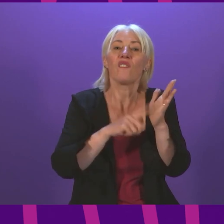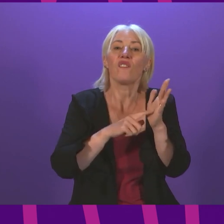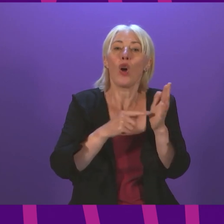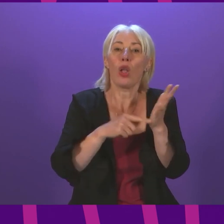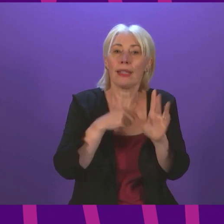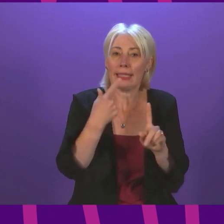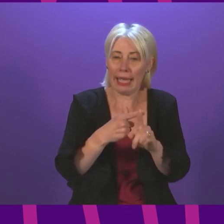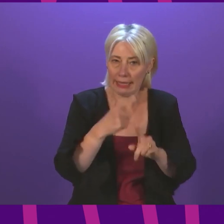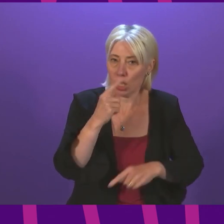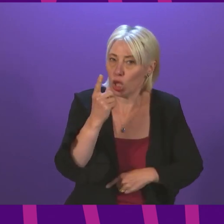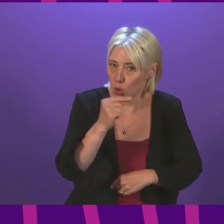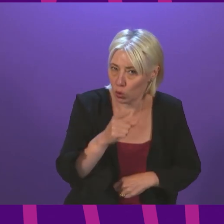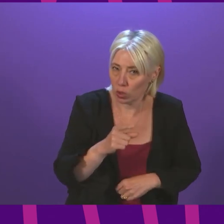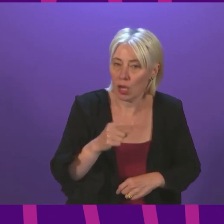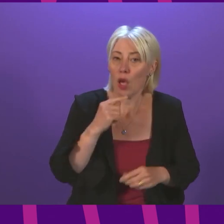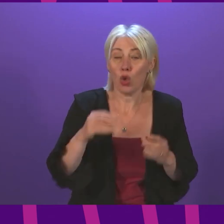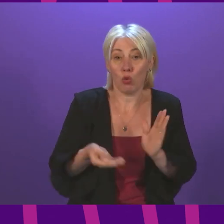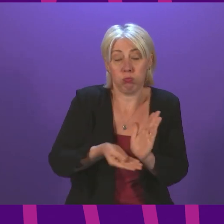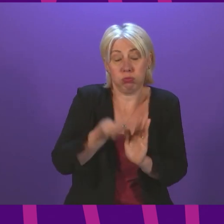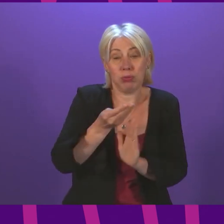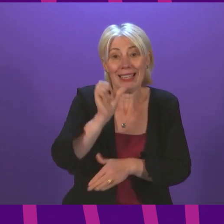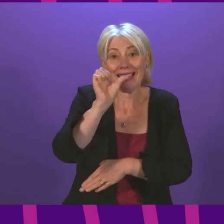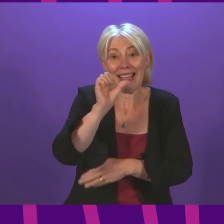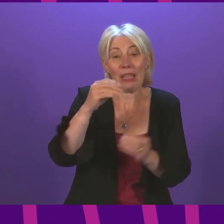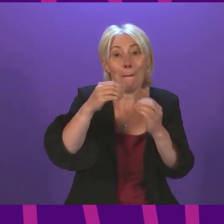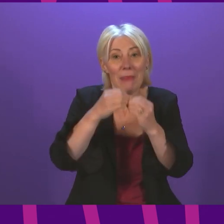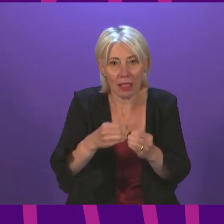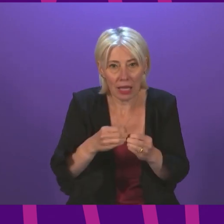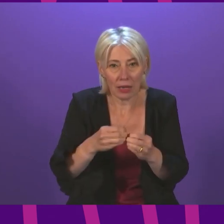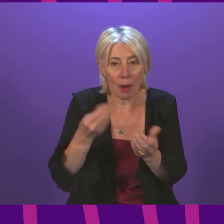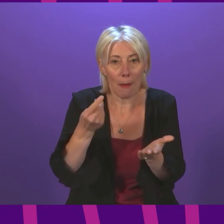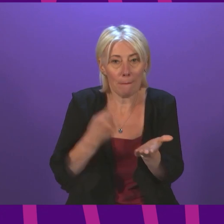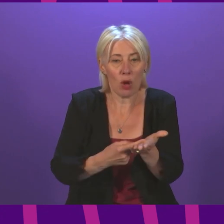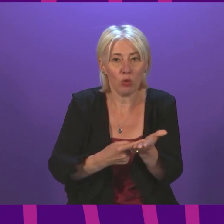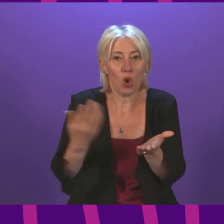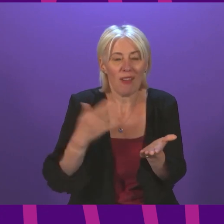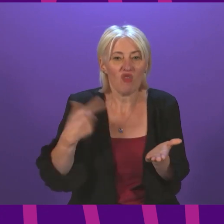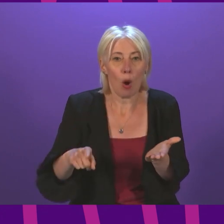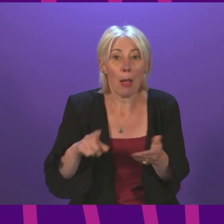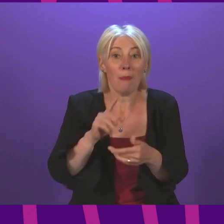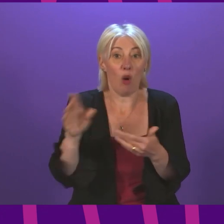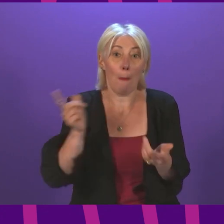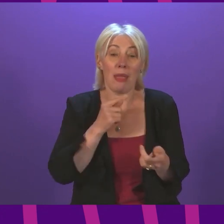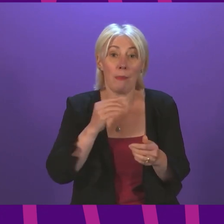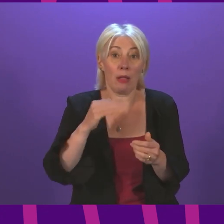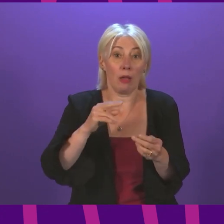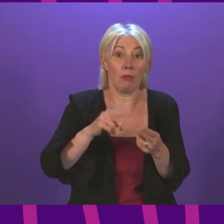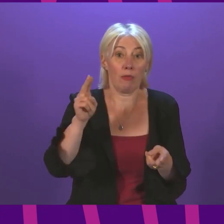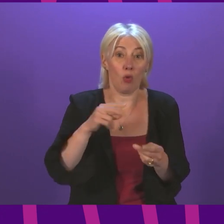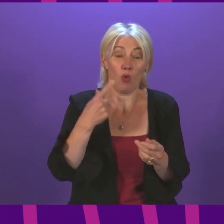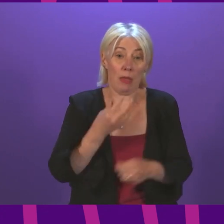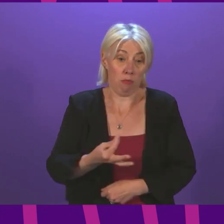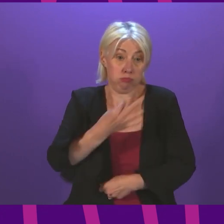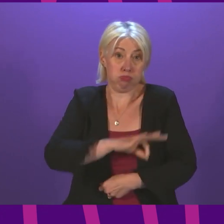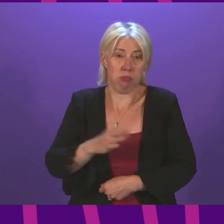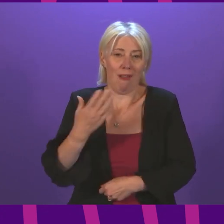six billion by imposing a tax on those who have made the greatest speculative gains from the pandemic.